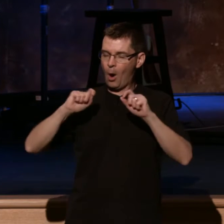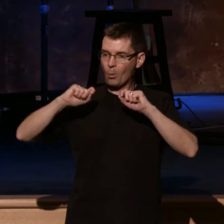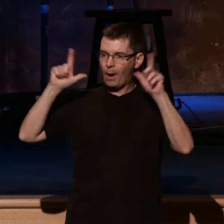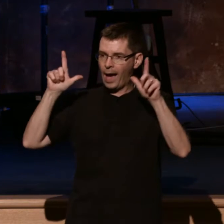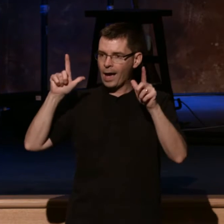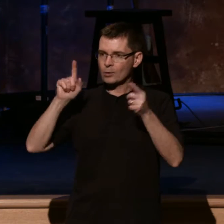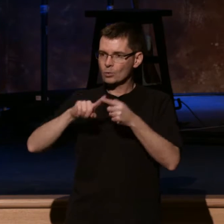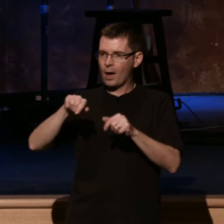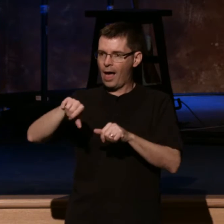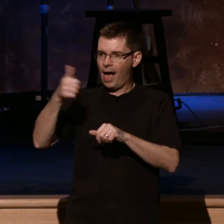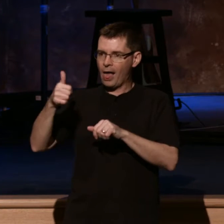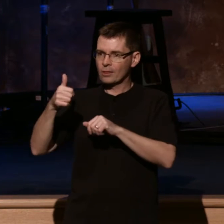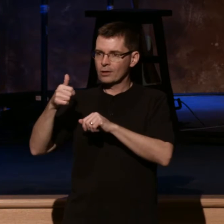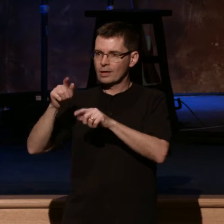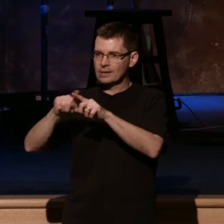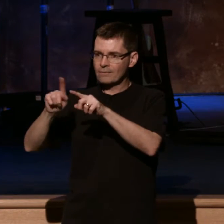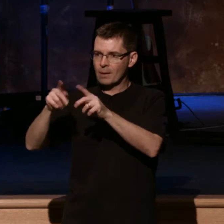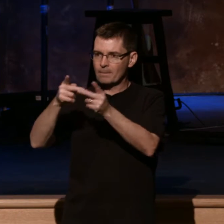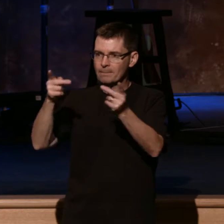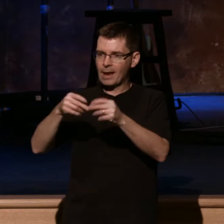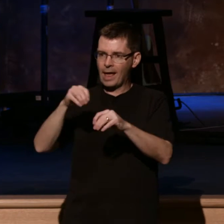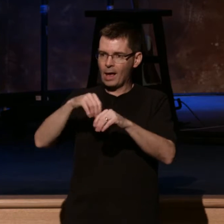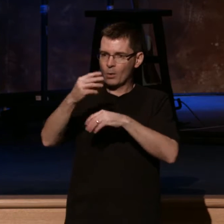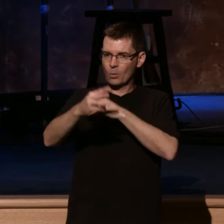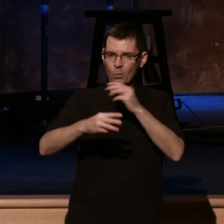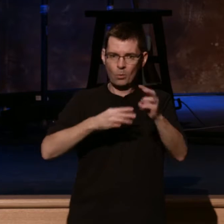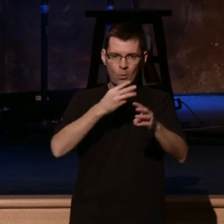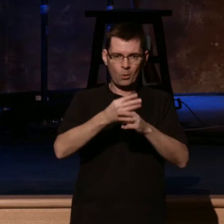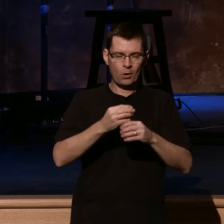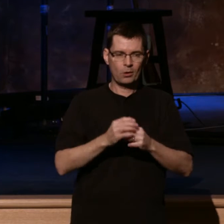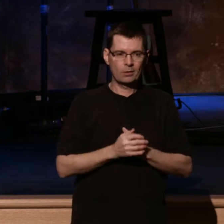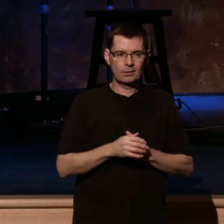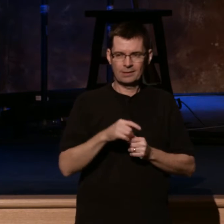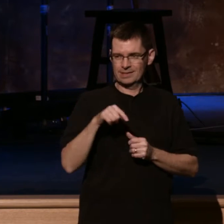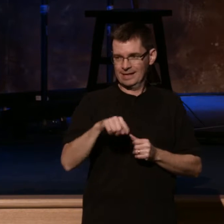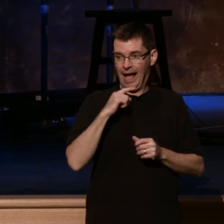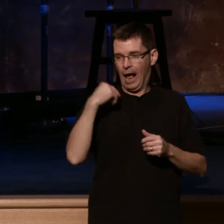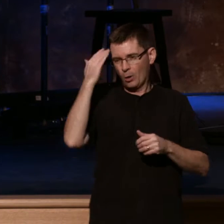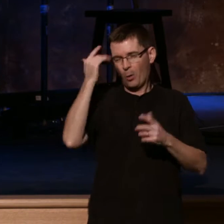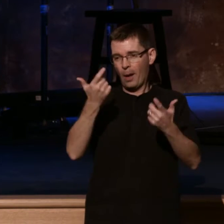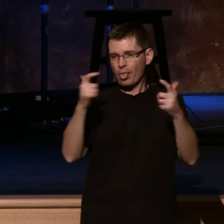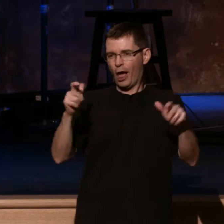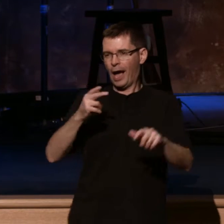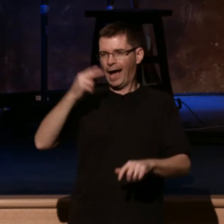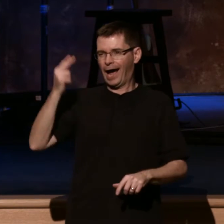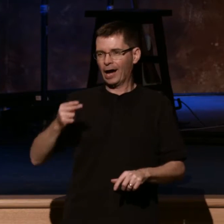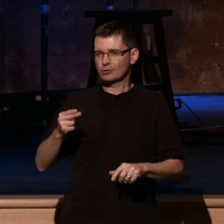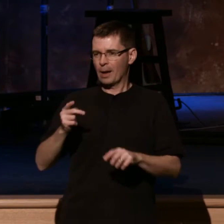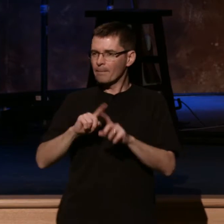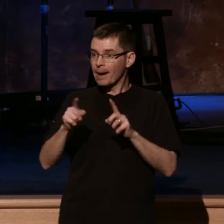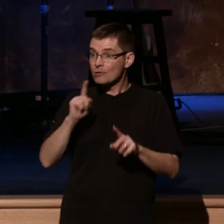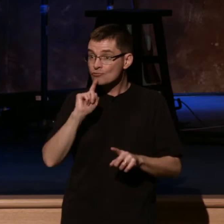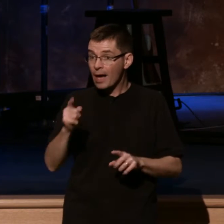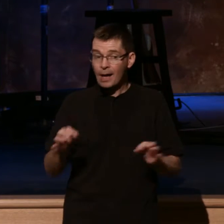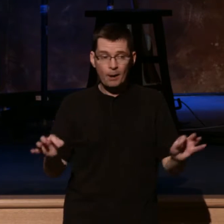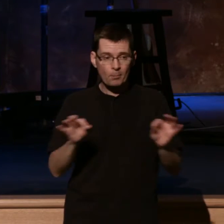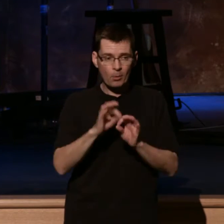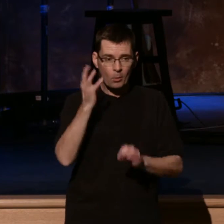areas and other countries of the world. Listen to this. I know it sounds like history. But guys, we've got to know this so that as we look back to the great moments,